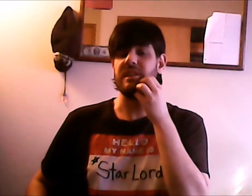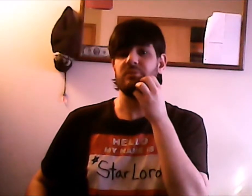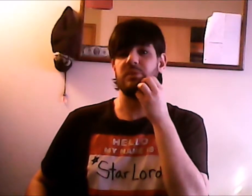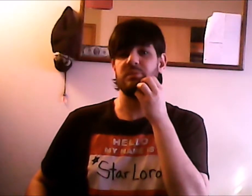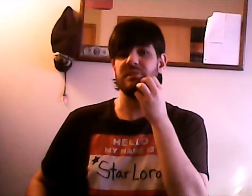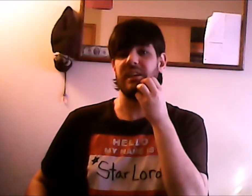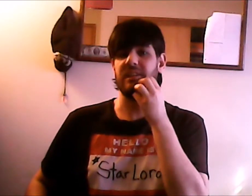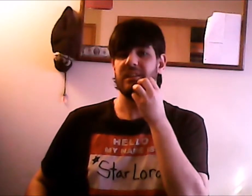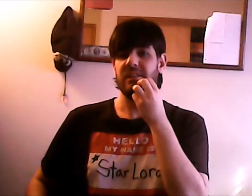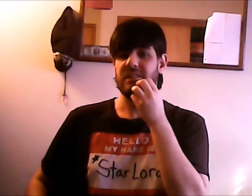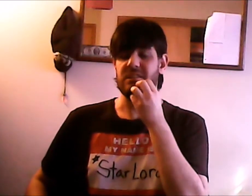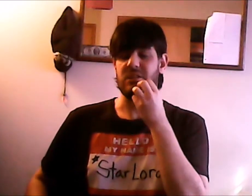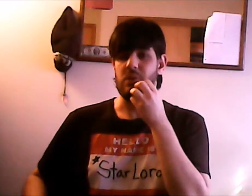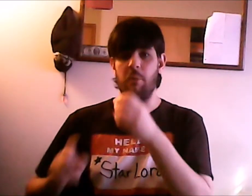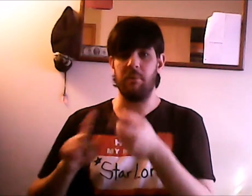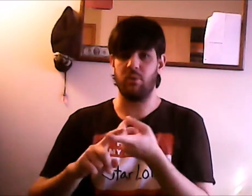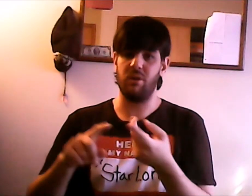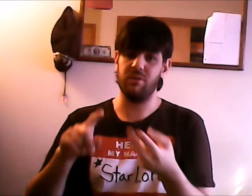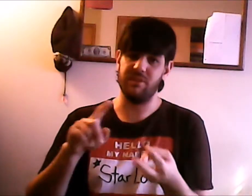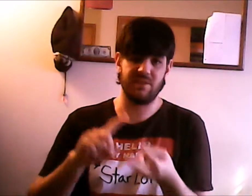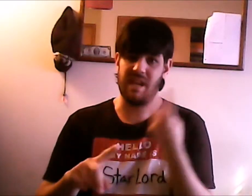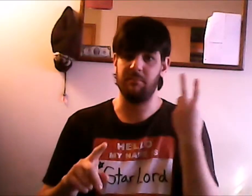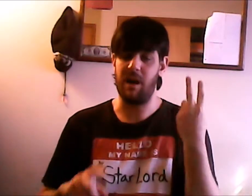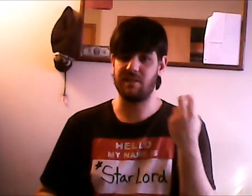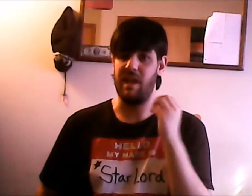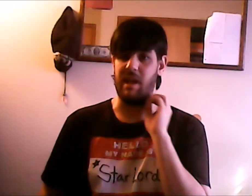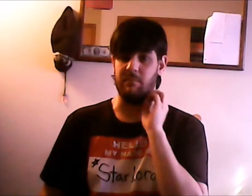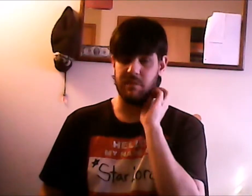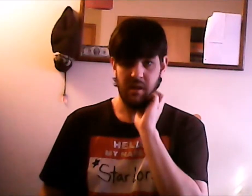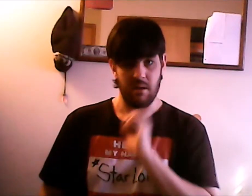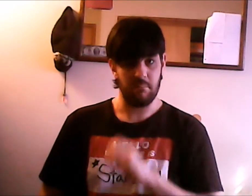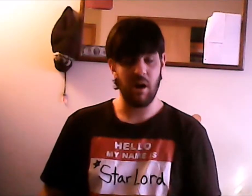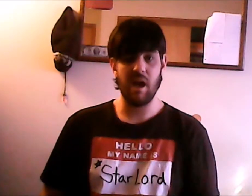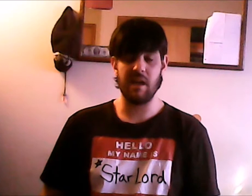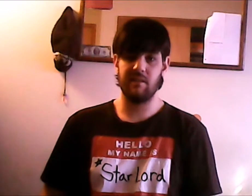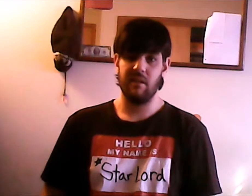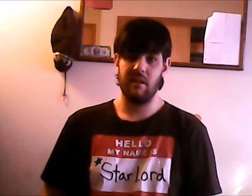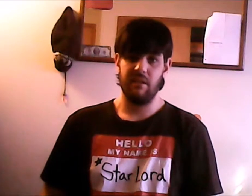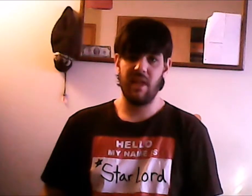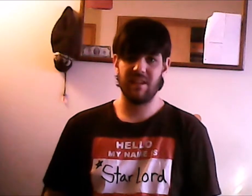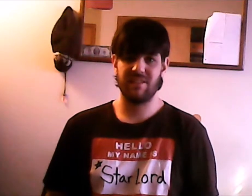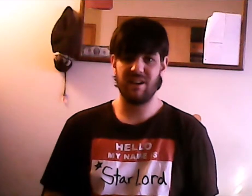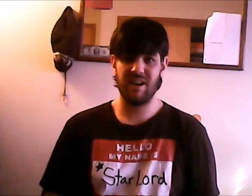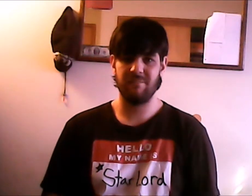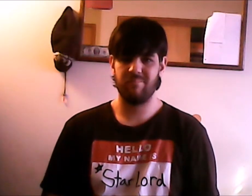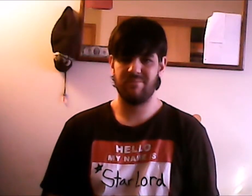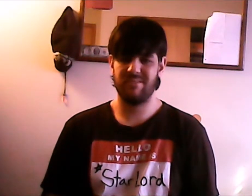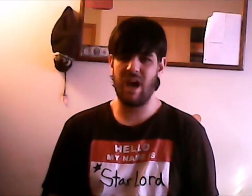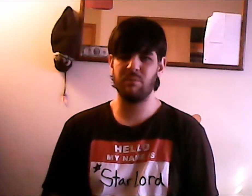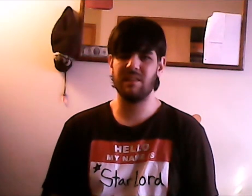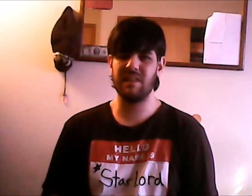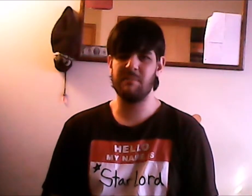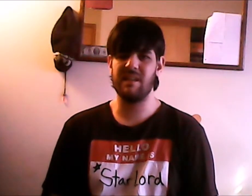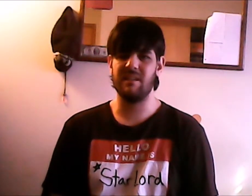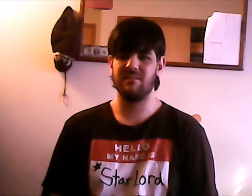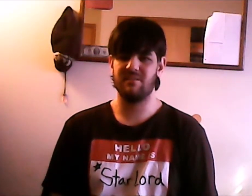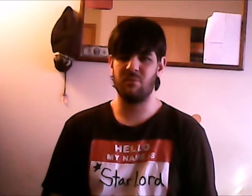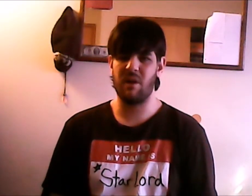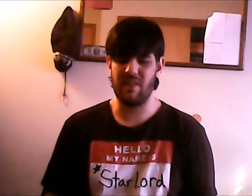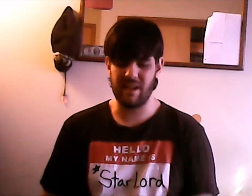which was like you know open world and sandbox games but then I thought that would limit it to where like